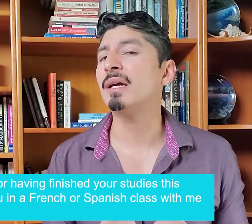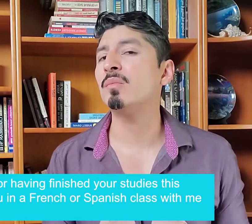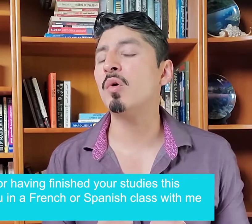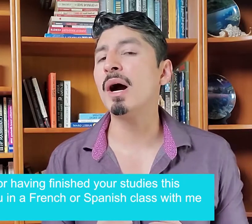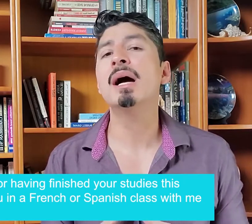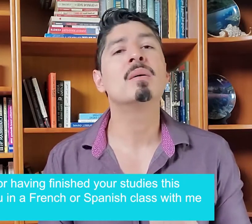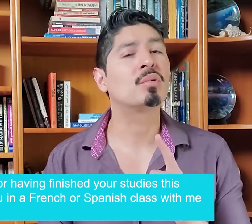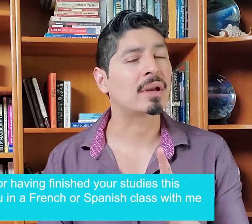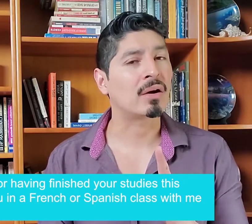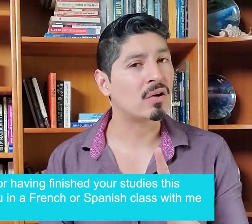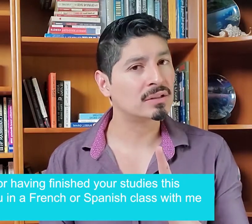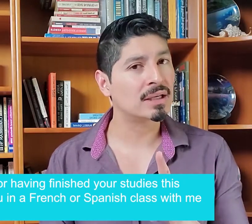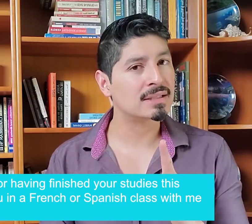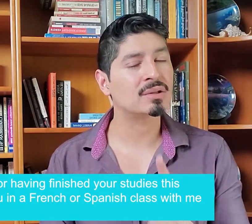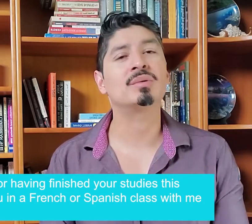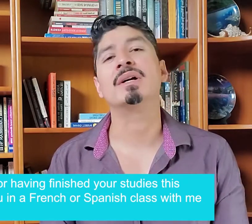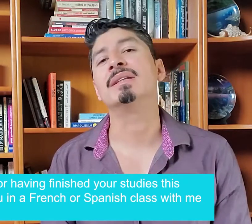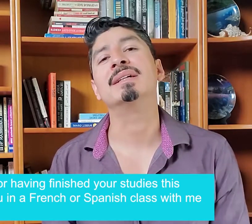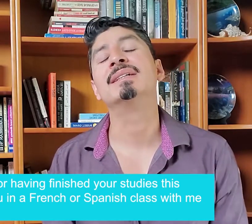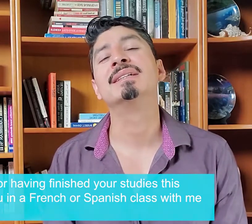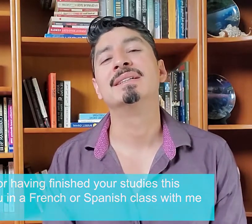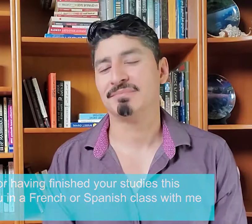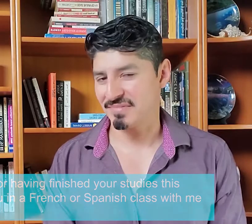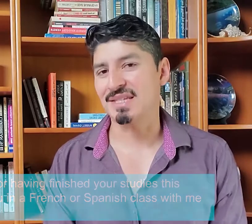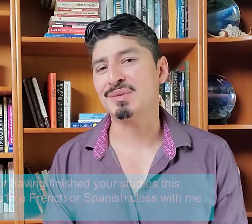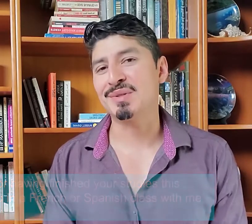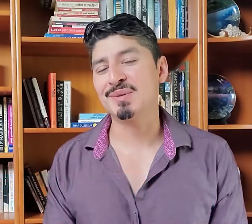me for the spring of autumn. See you soon.